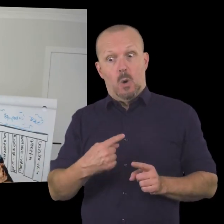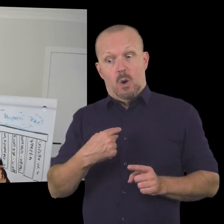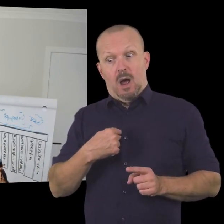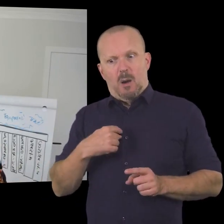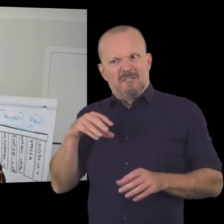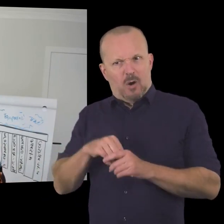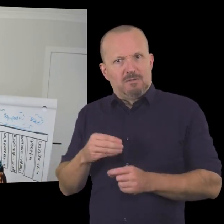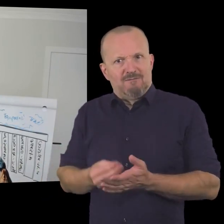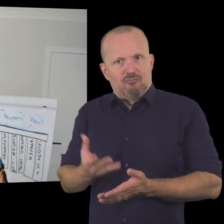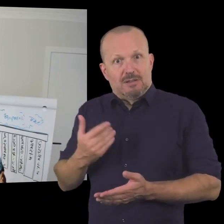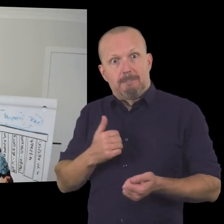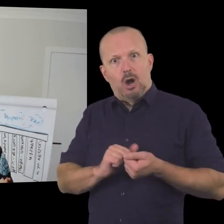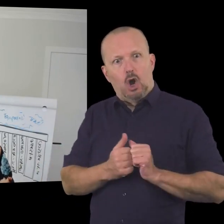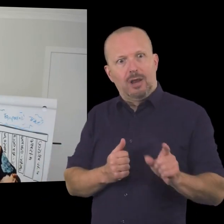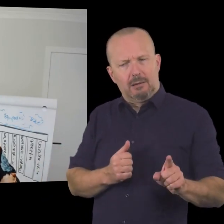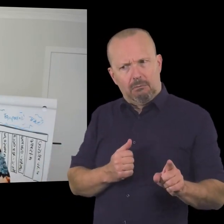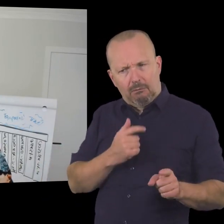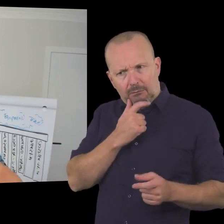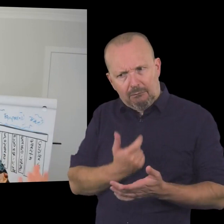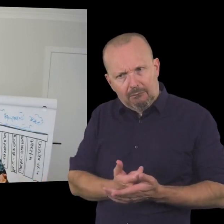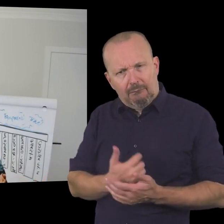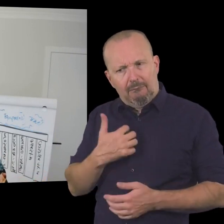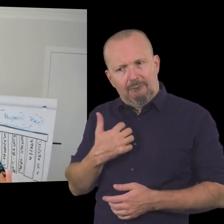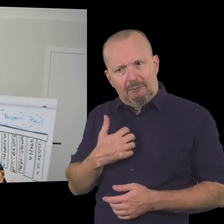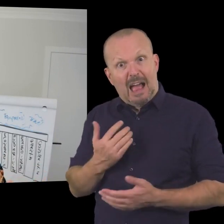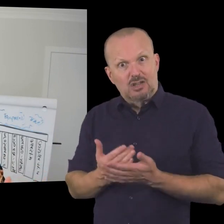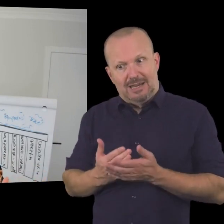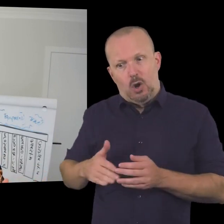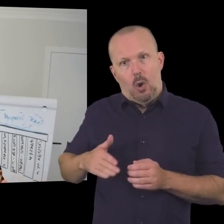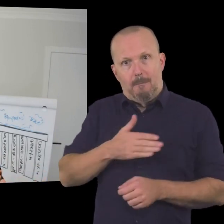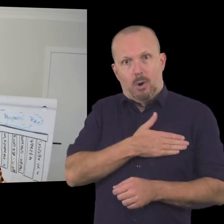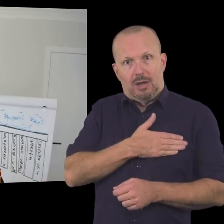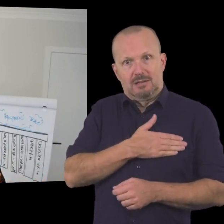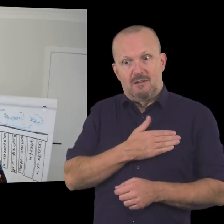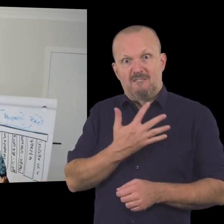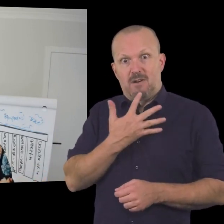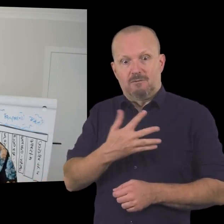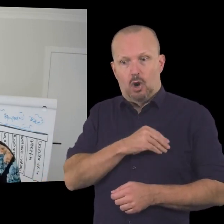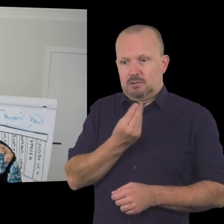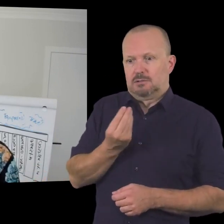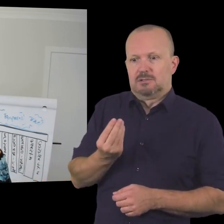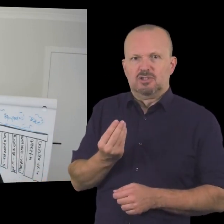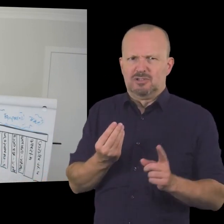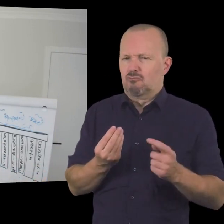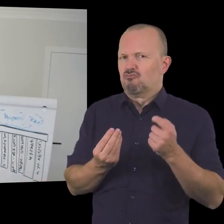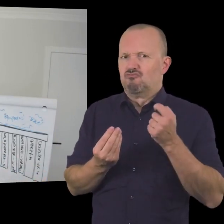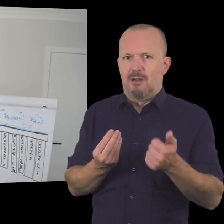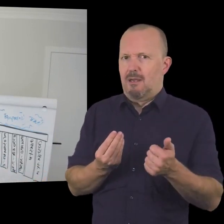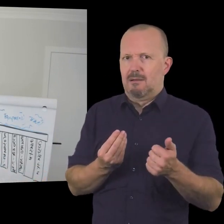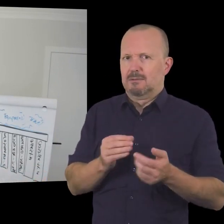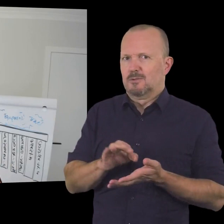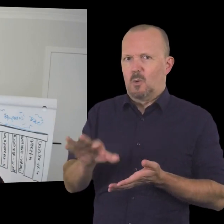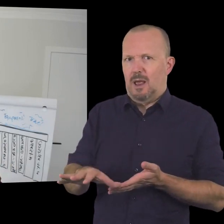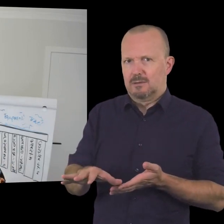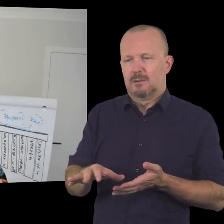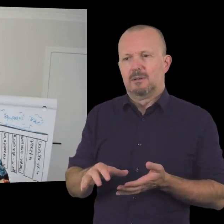colleague was intrigued by what he was doing so she asked lots and lots of questions she actually had five dollars in her pocket what she said is not something she often does uh